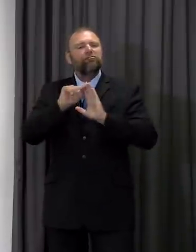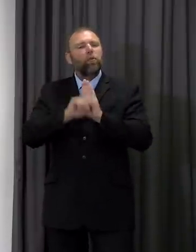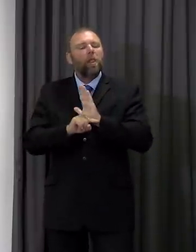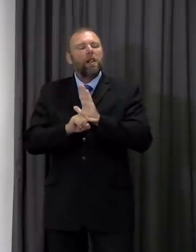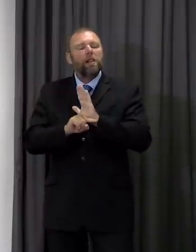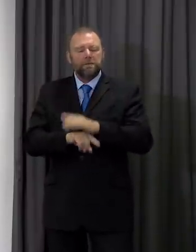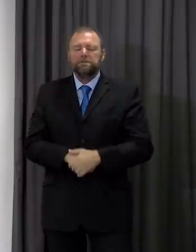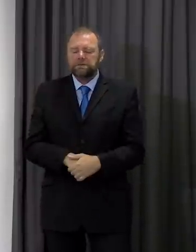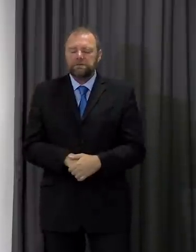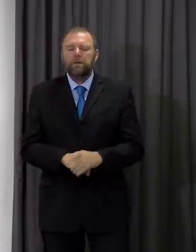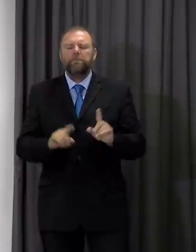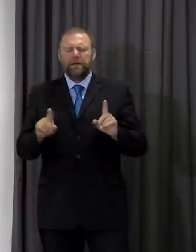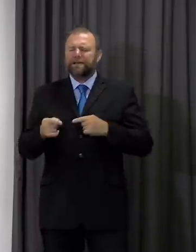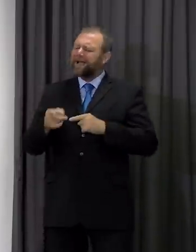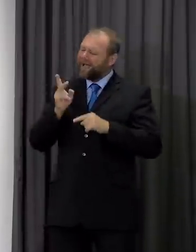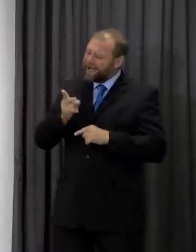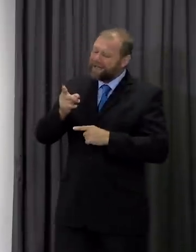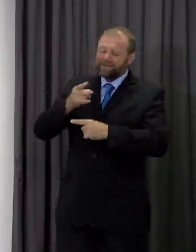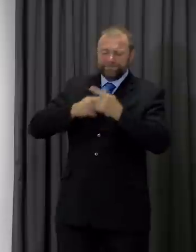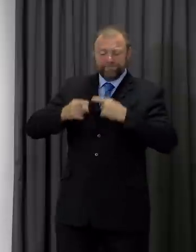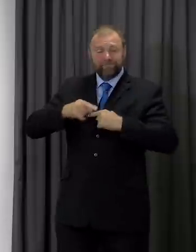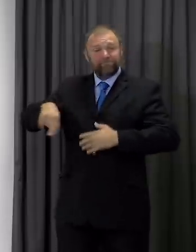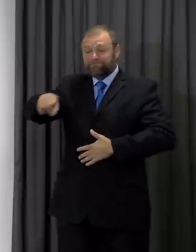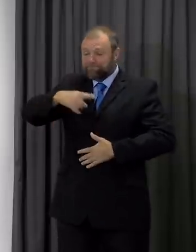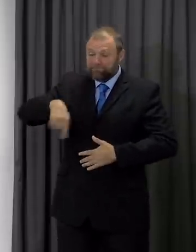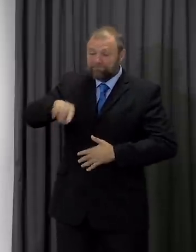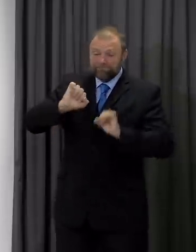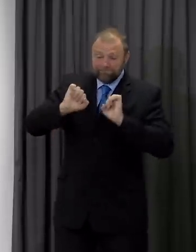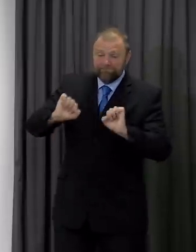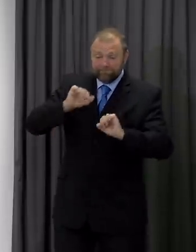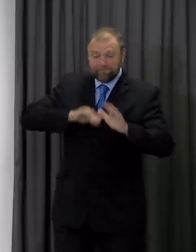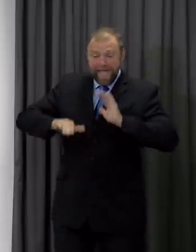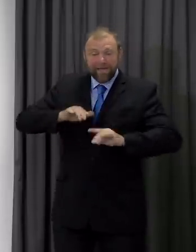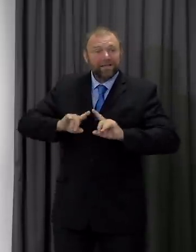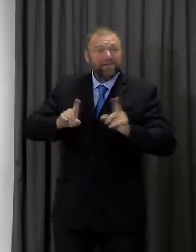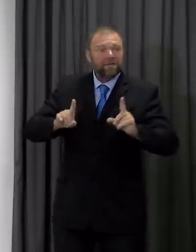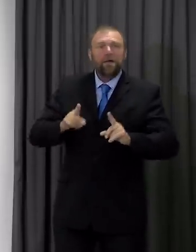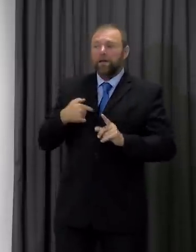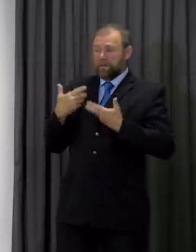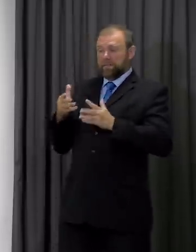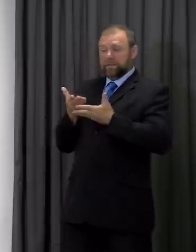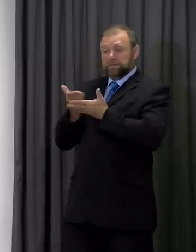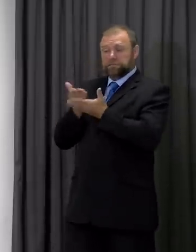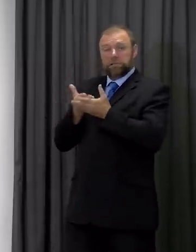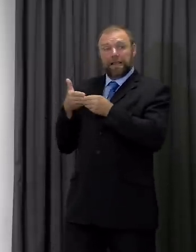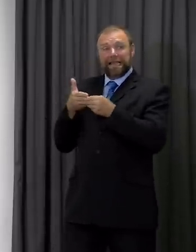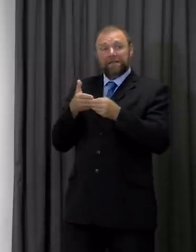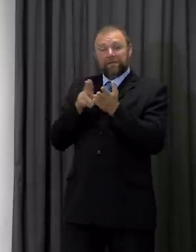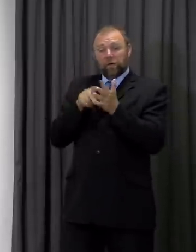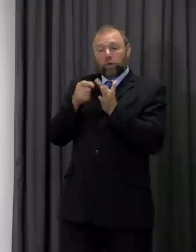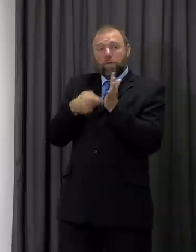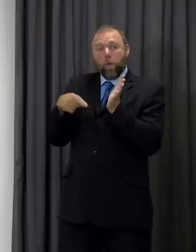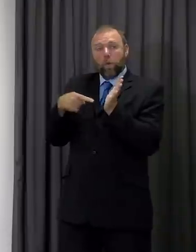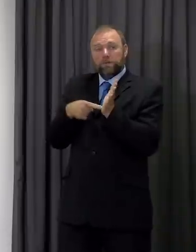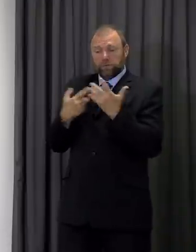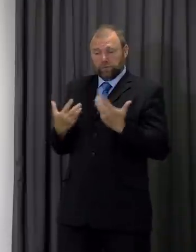need to make so I'll be having meetings during the rest of the day I've spoken with the leader of Newport already today and I'm likely to